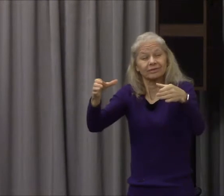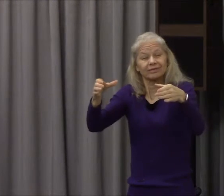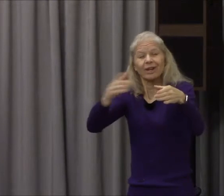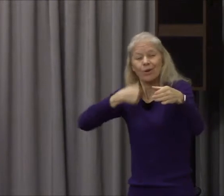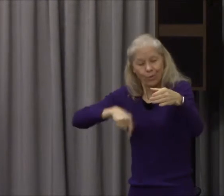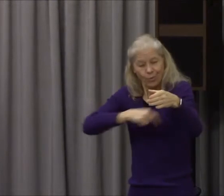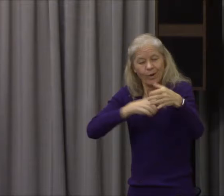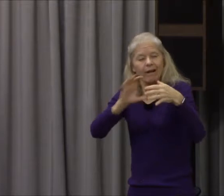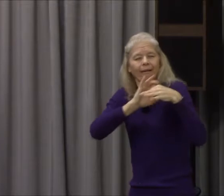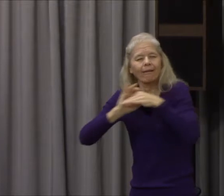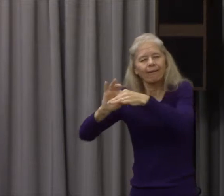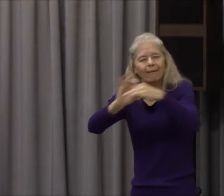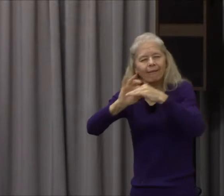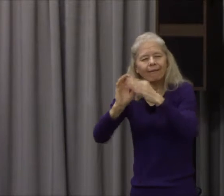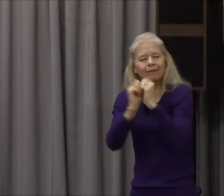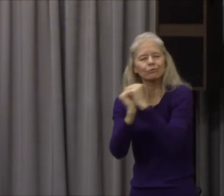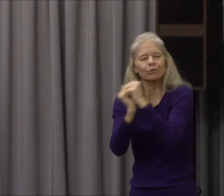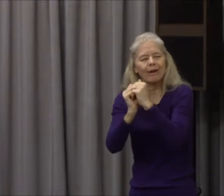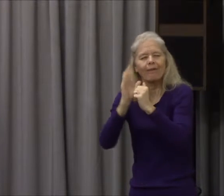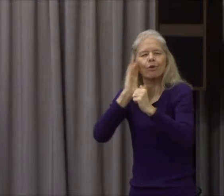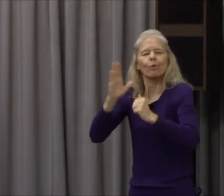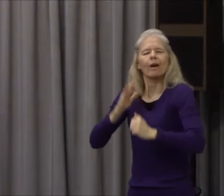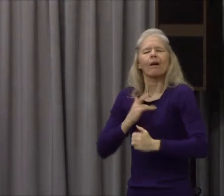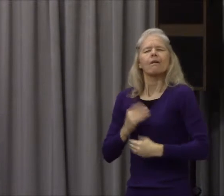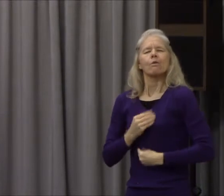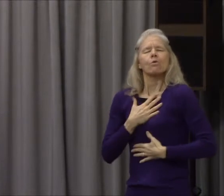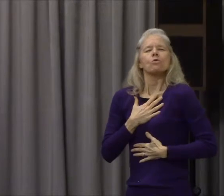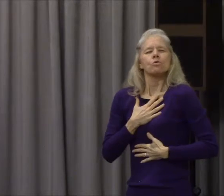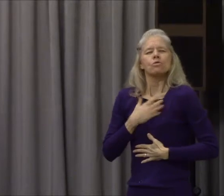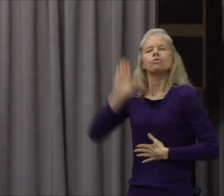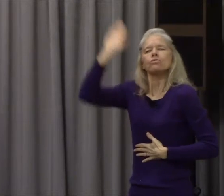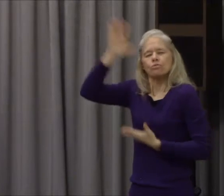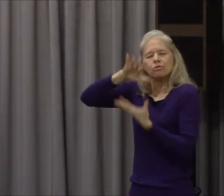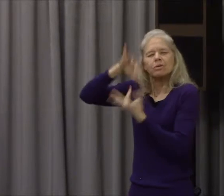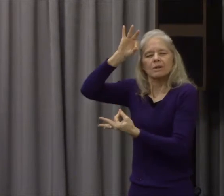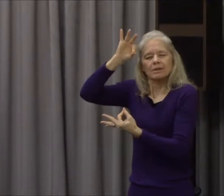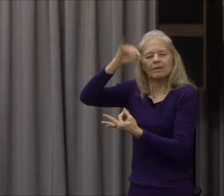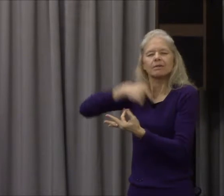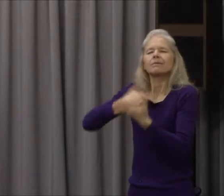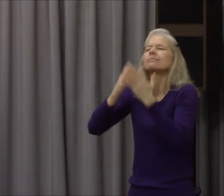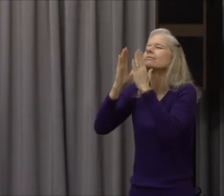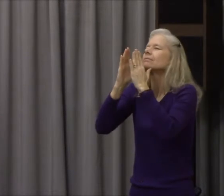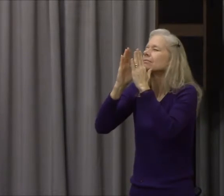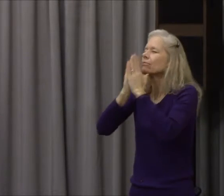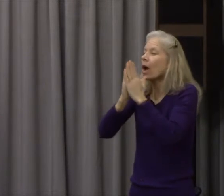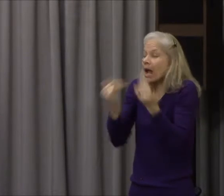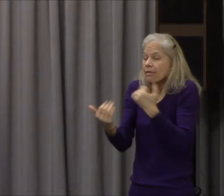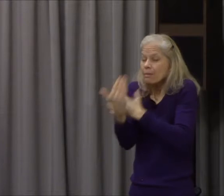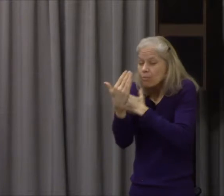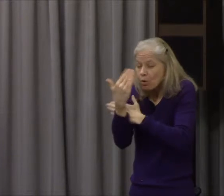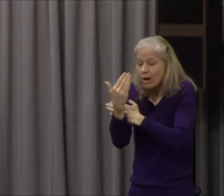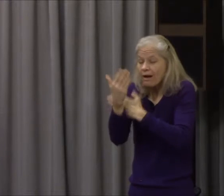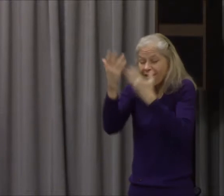us by your word once again for our good and for your good work. Christ might be exalted in all things,